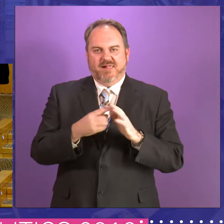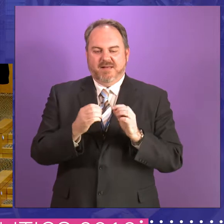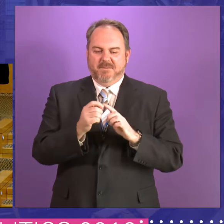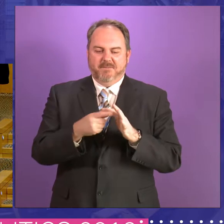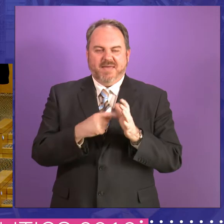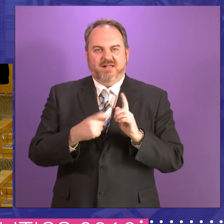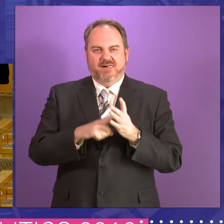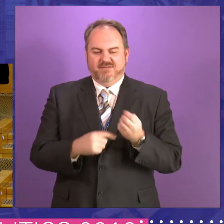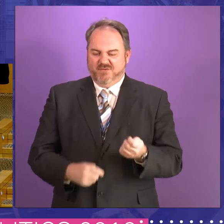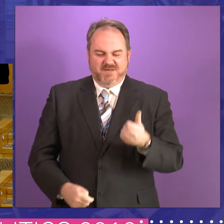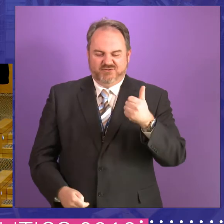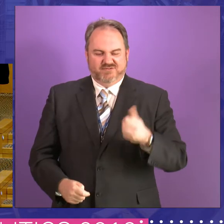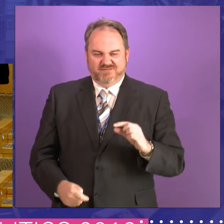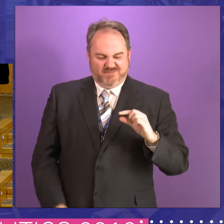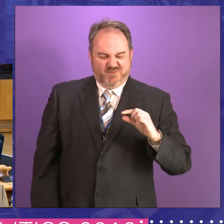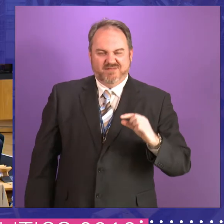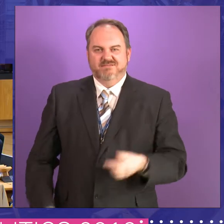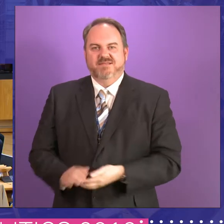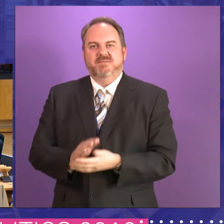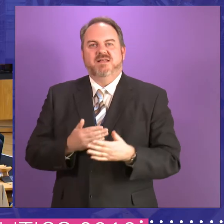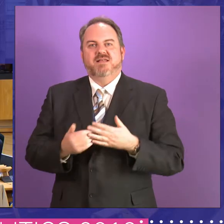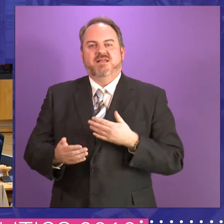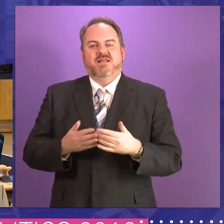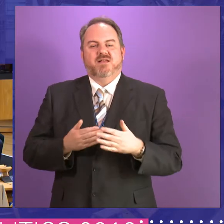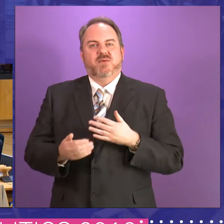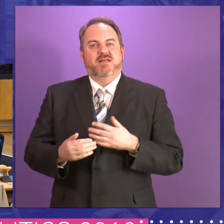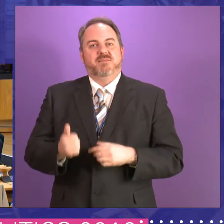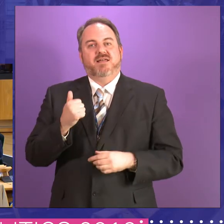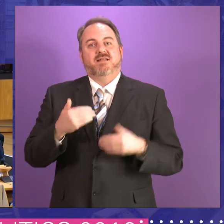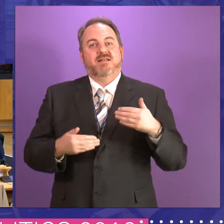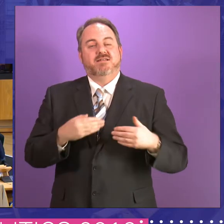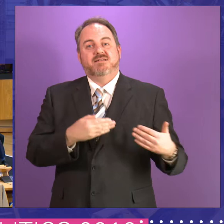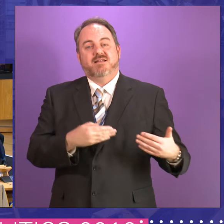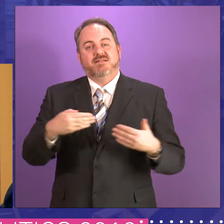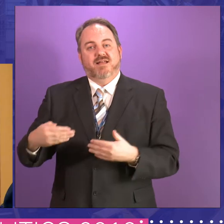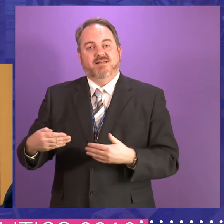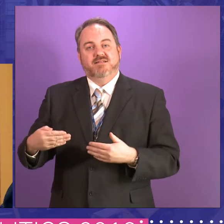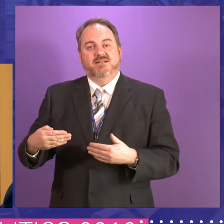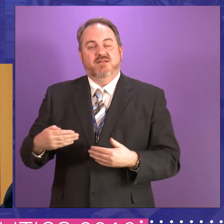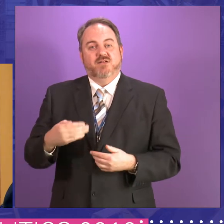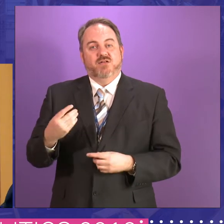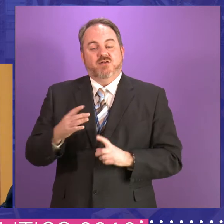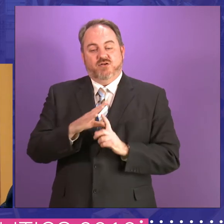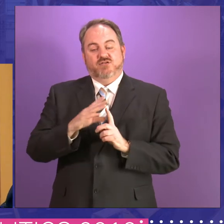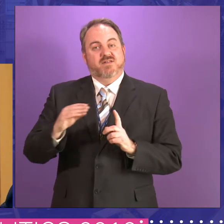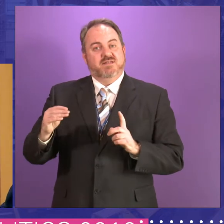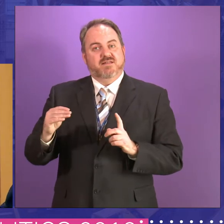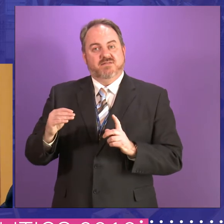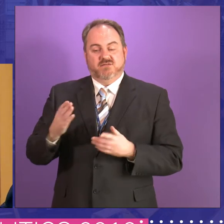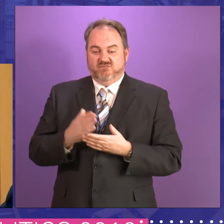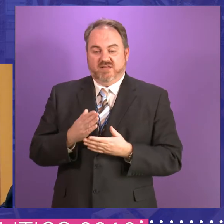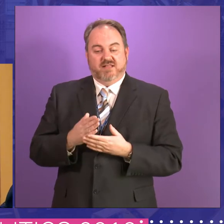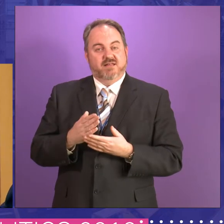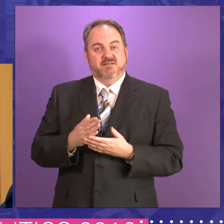Annabelle, um, it's strange to think of it now, but in 99, the Conservatives were at, uh, at a low. And, uh,